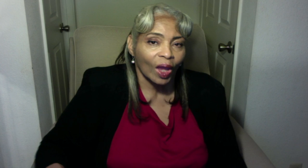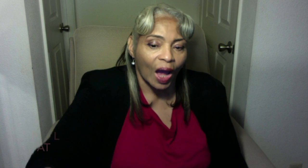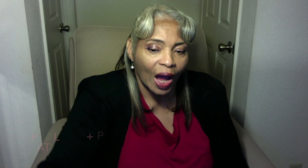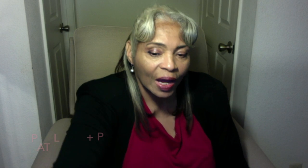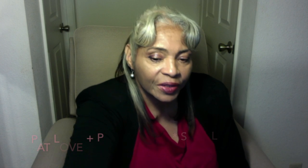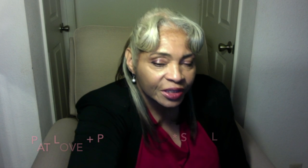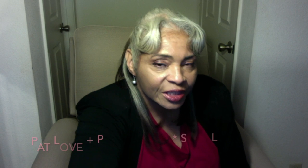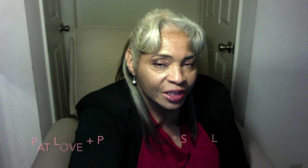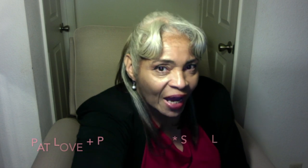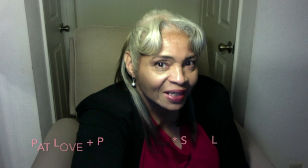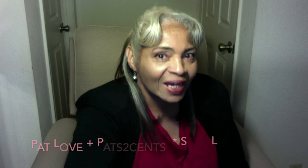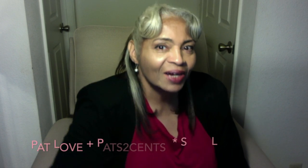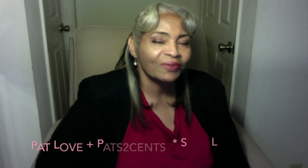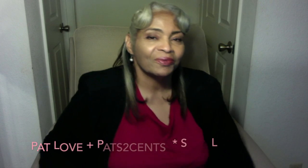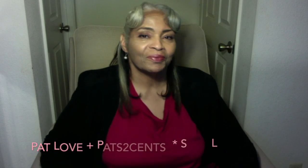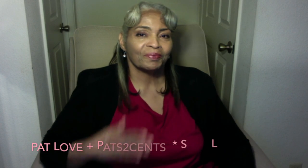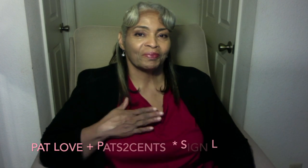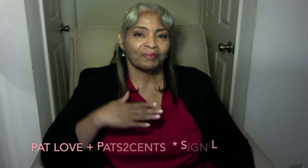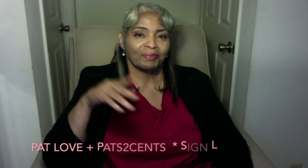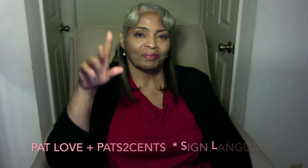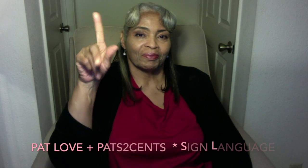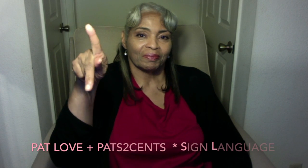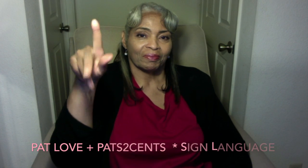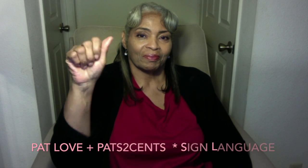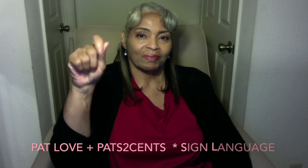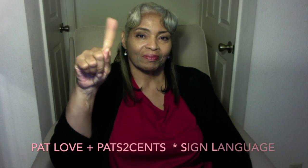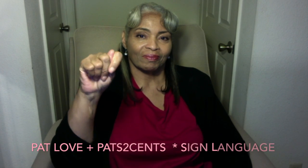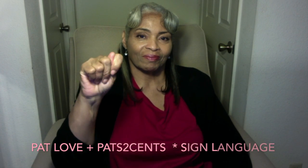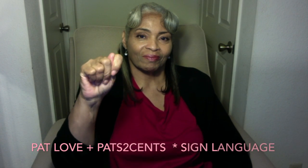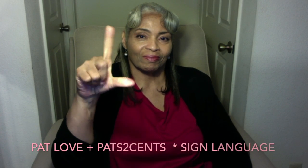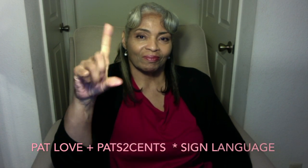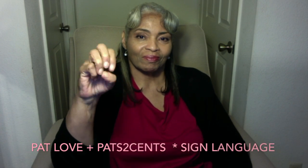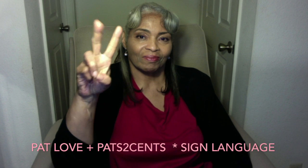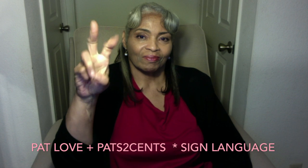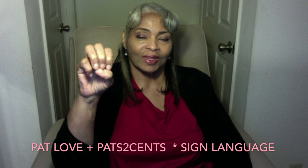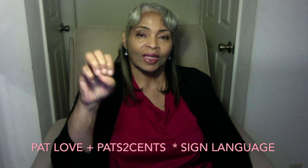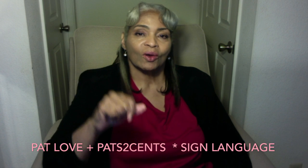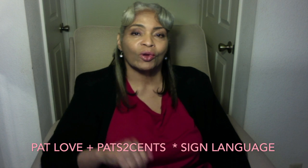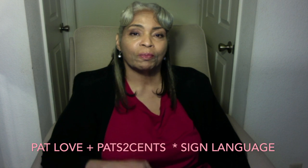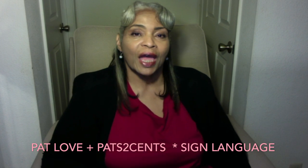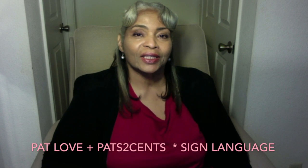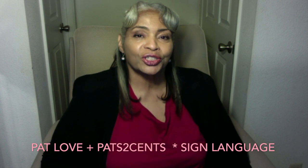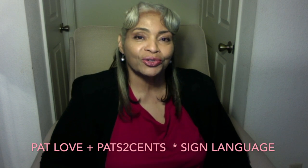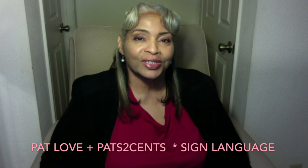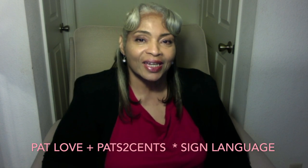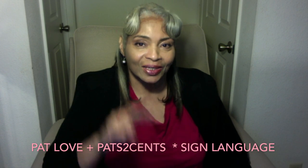Hi, this is Pat Love with Pat's Two Cents.